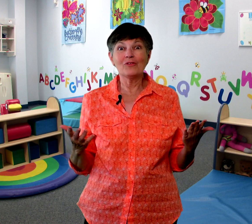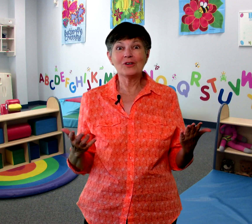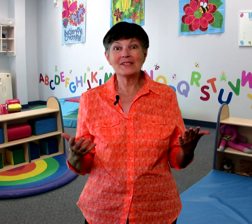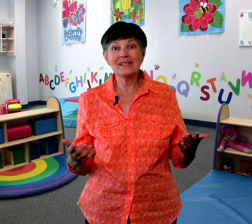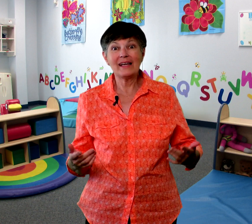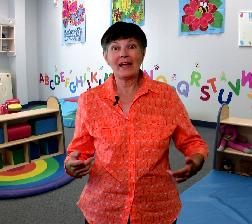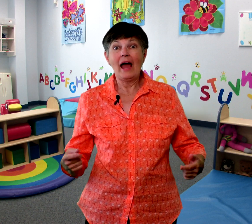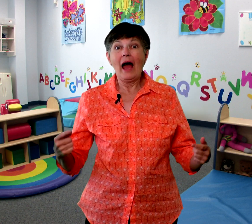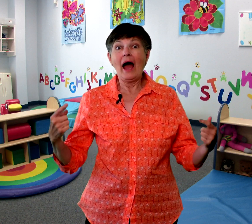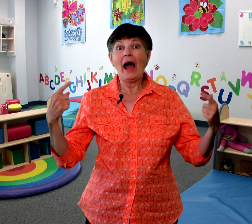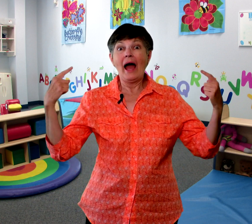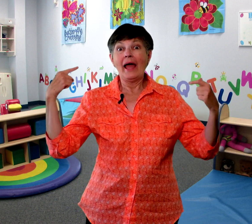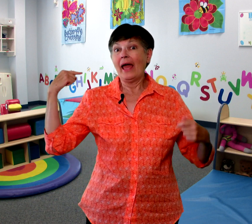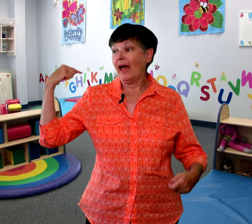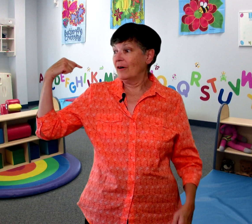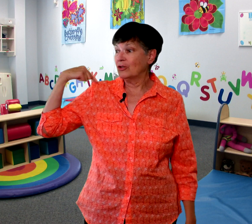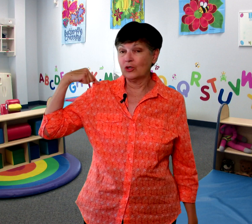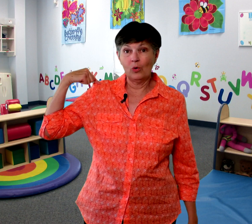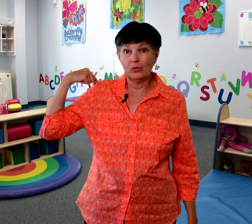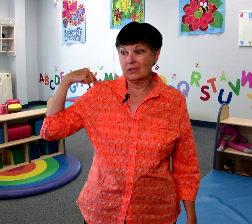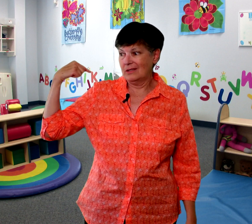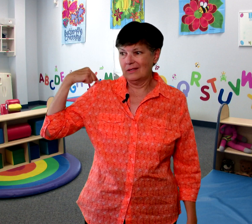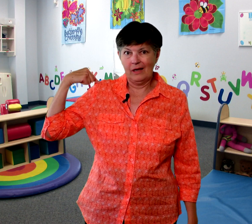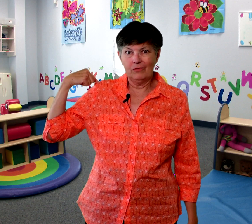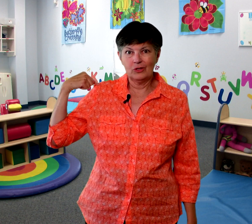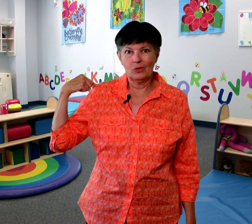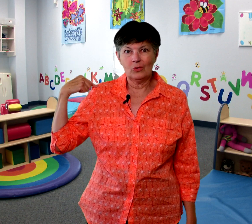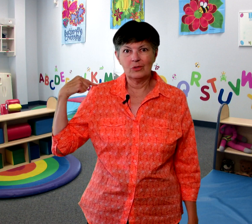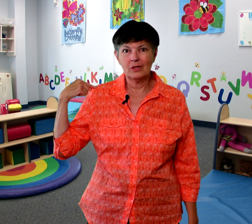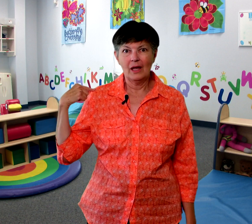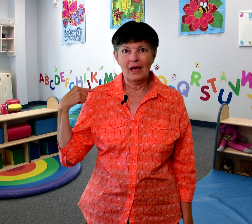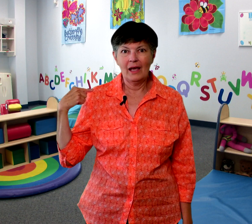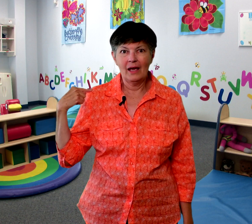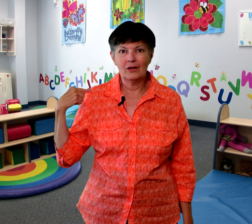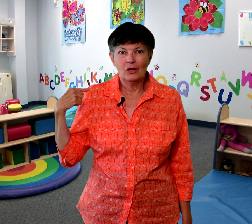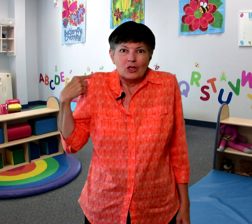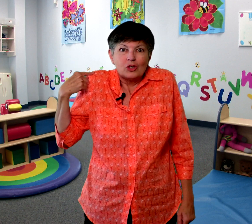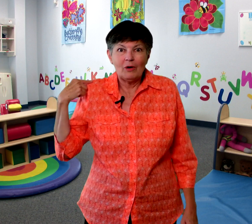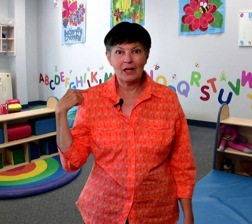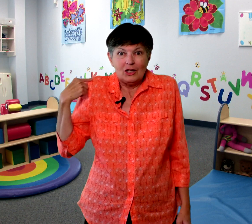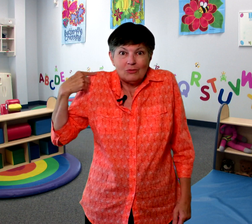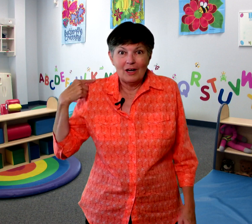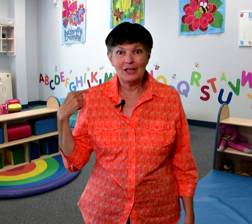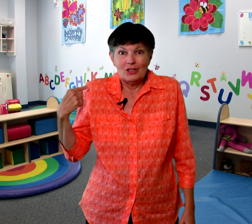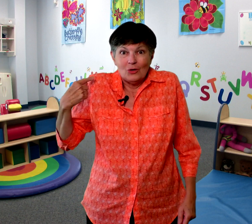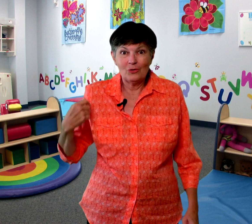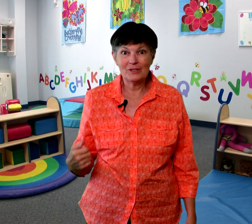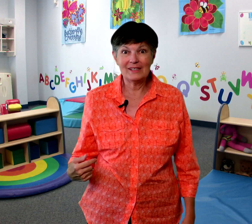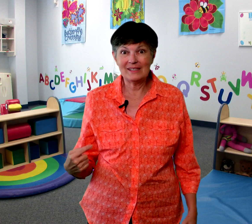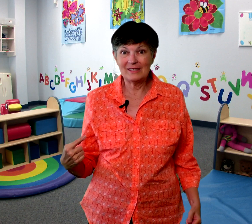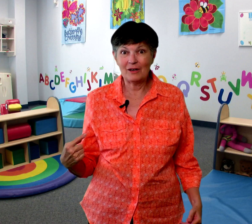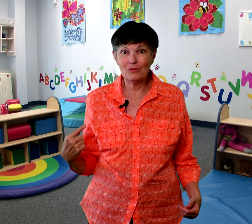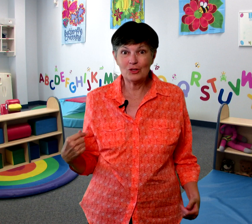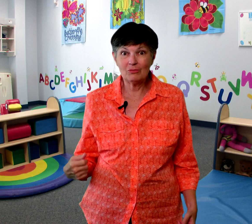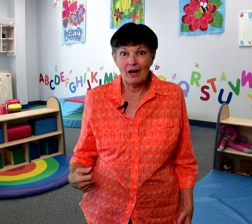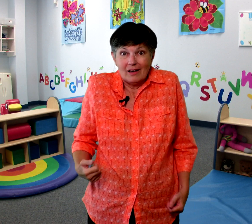verses like I have shoulders this is a sign for shoulders and shruggy shruggy shoulders this is a sign for shrug